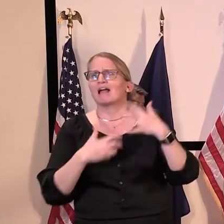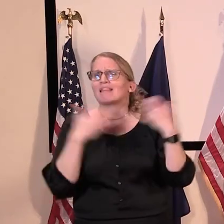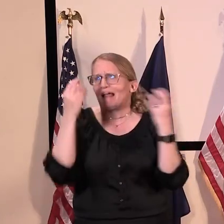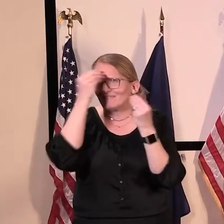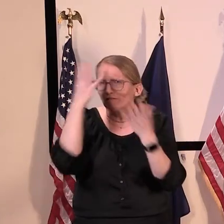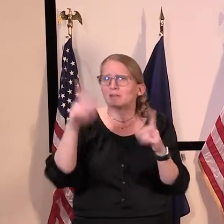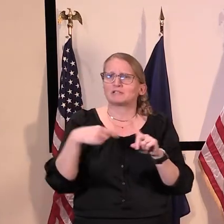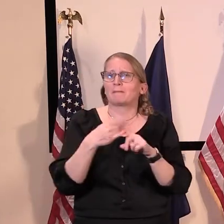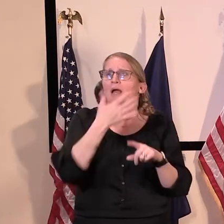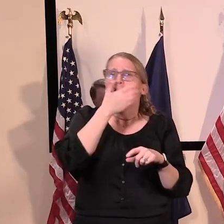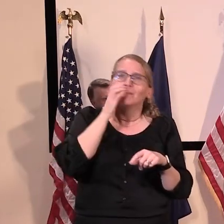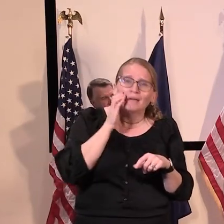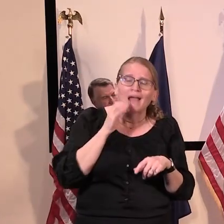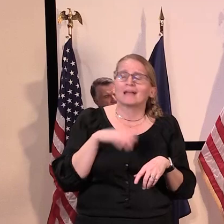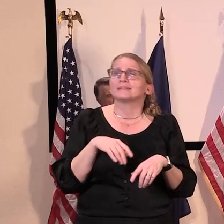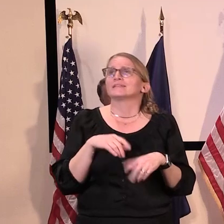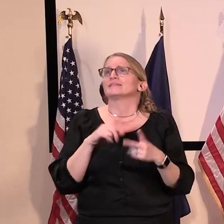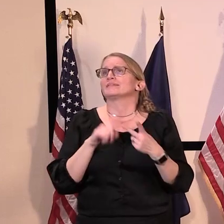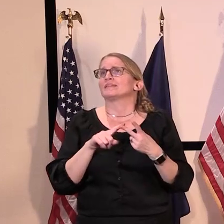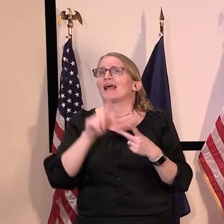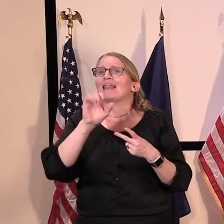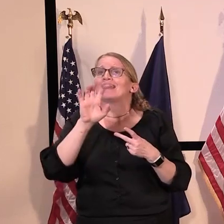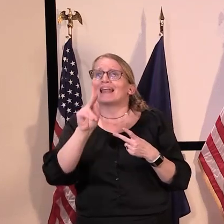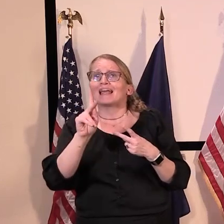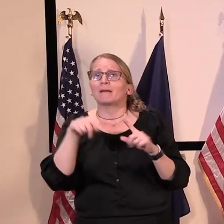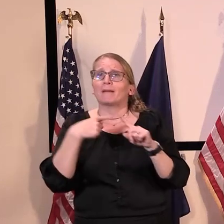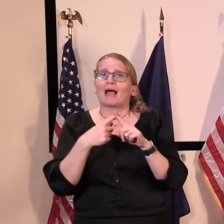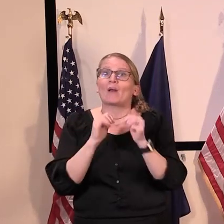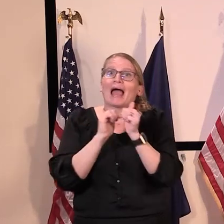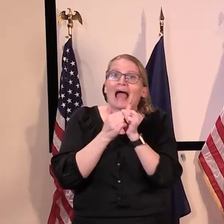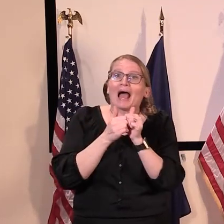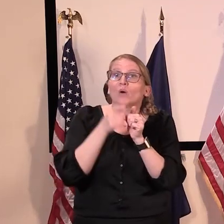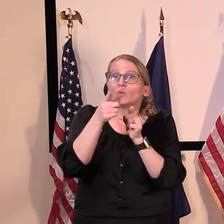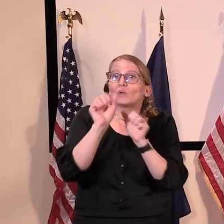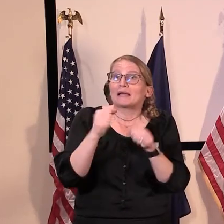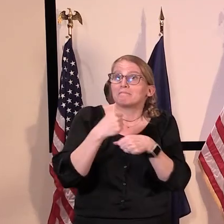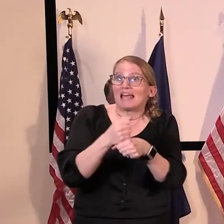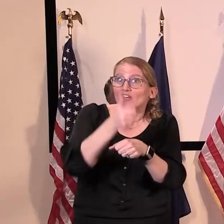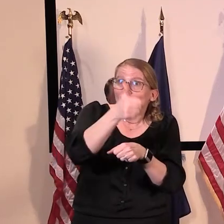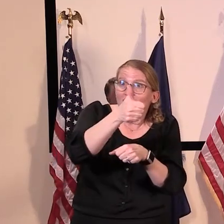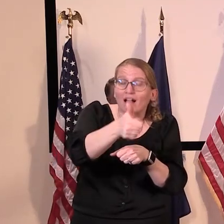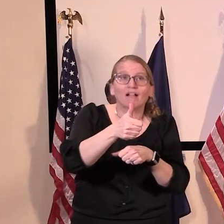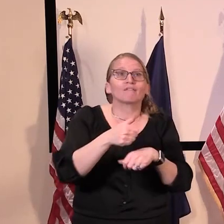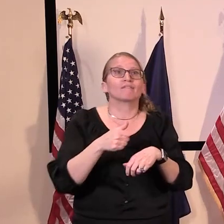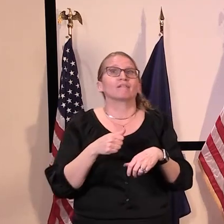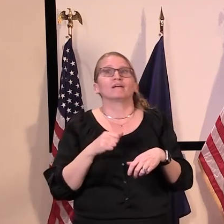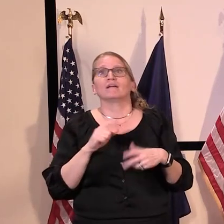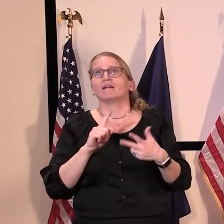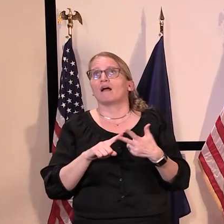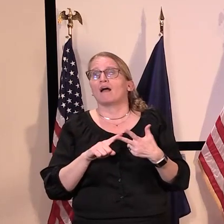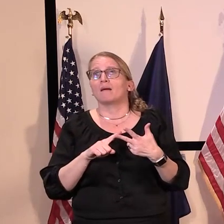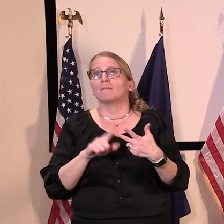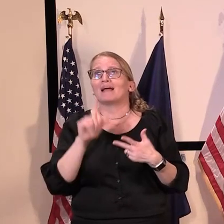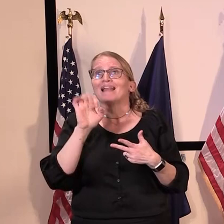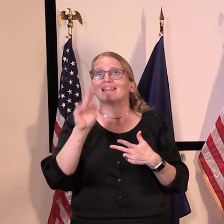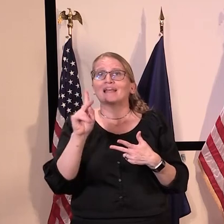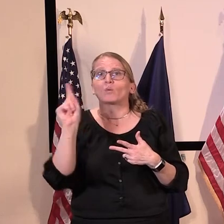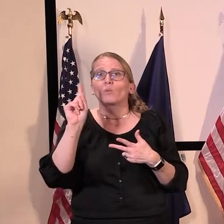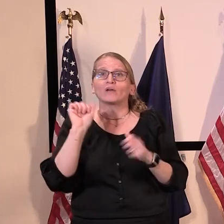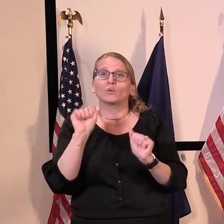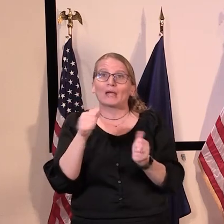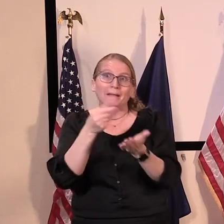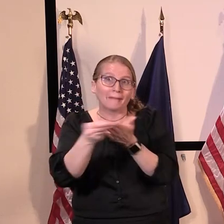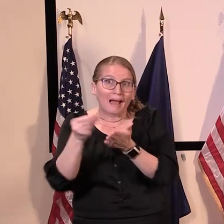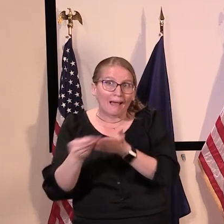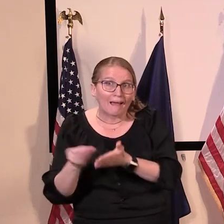uh, links to descriptions about how one can make them their own, and also links to places where one can purchase